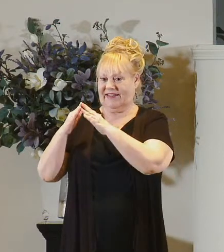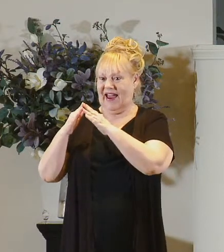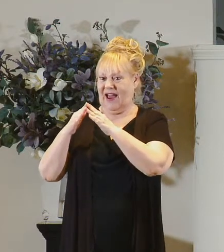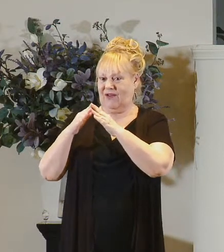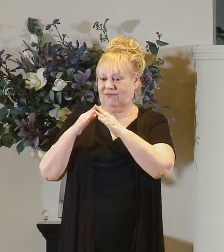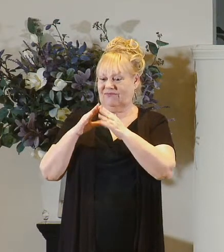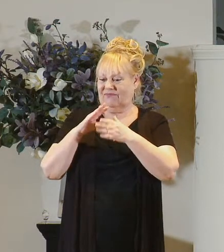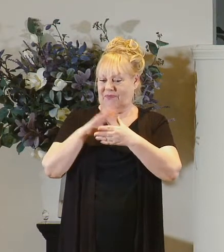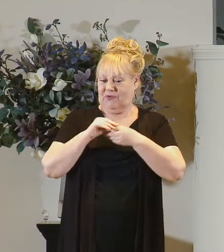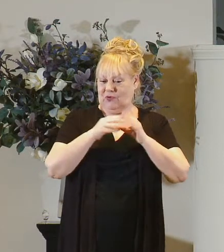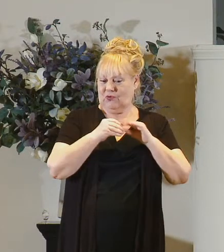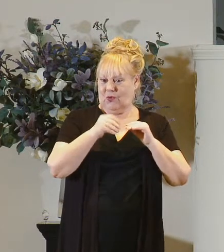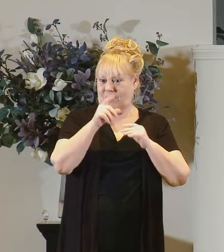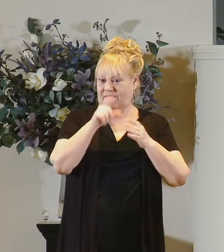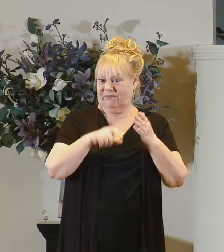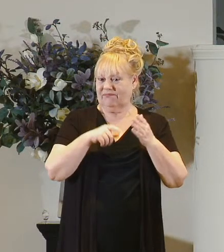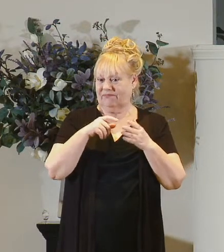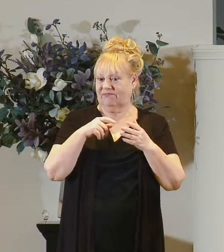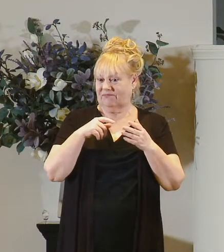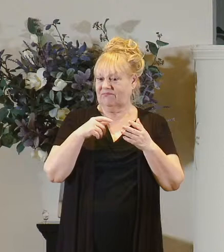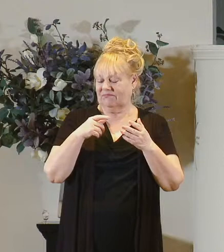had to make